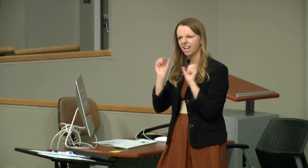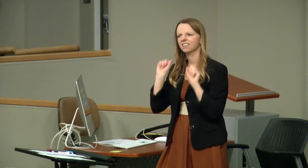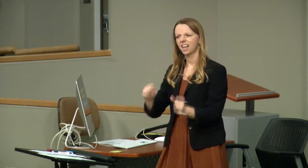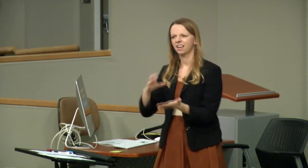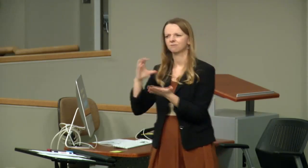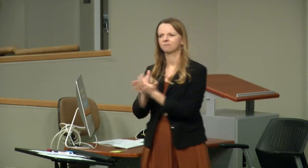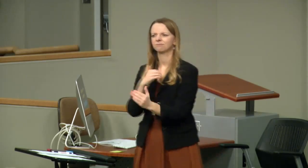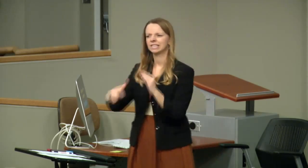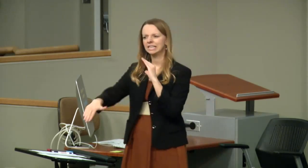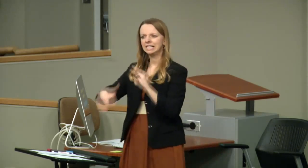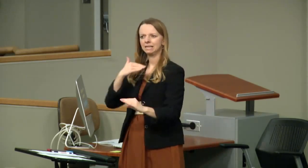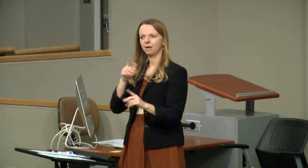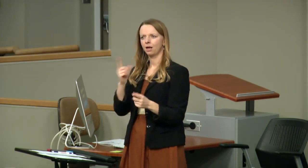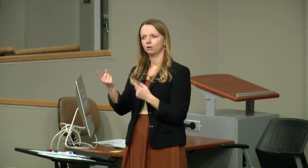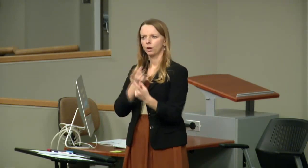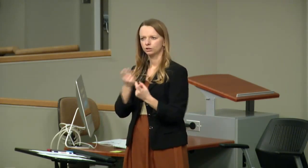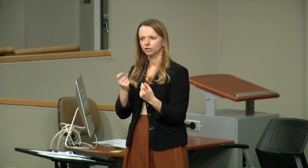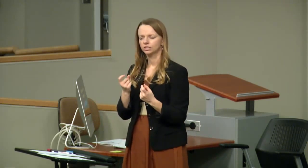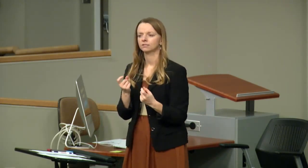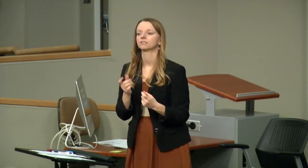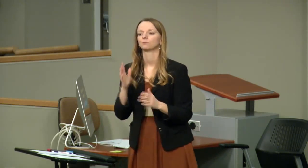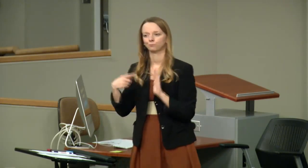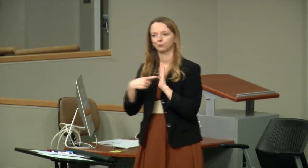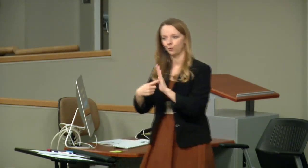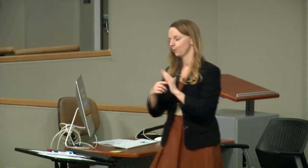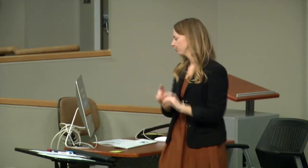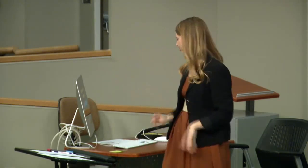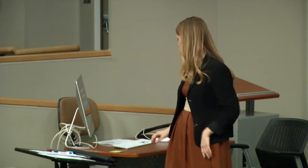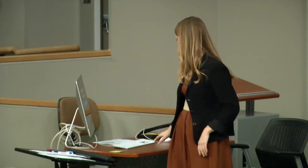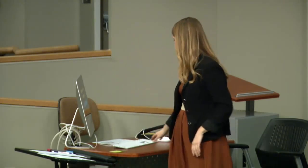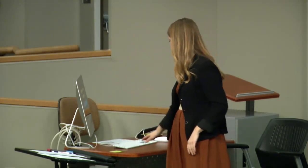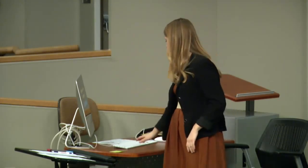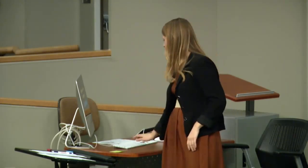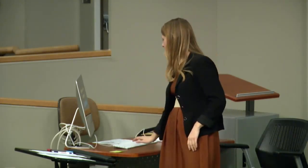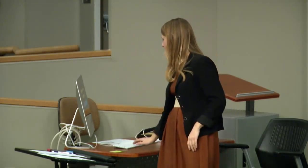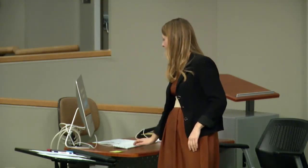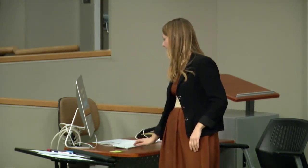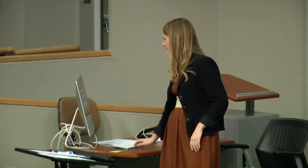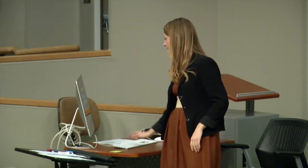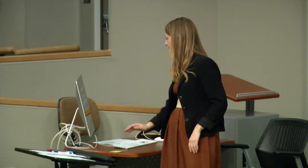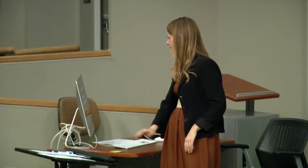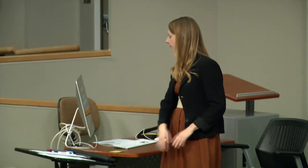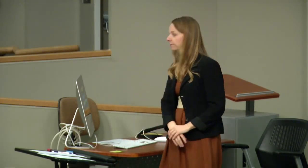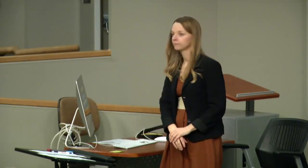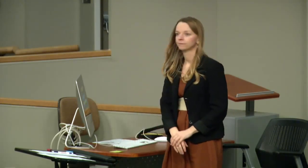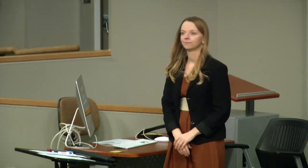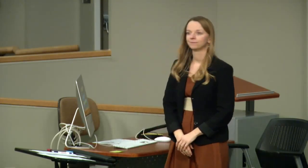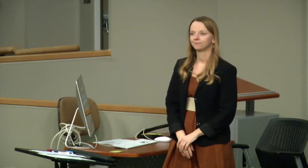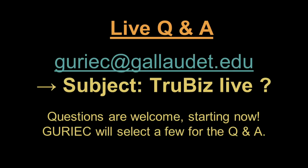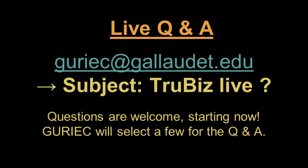can do that. Those of us here in our audience have that opportunity as well as those of online. Let me show you what to do if you'd like to send in a question.